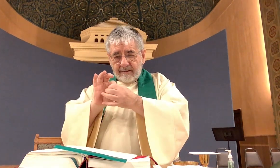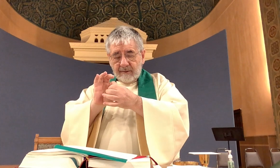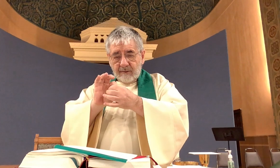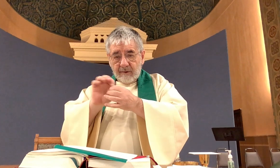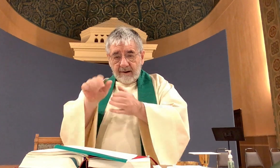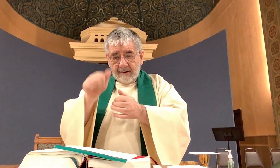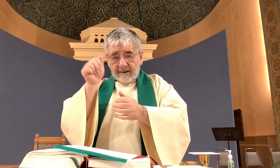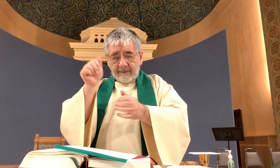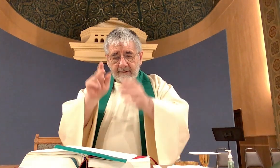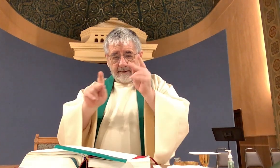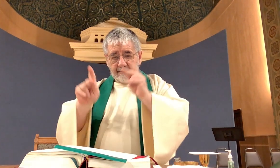people